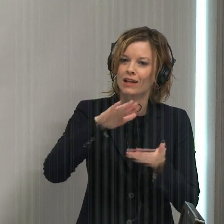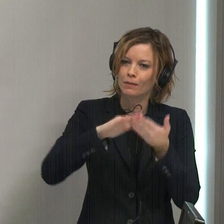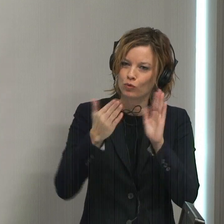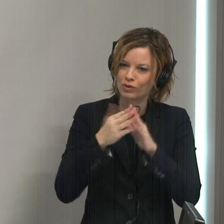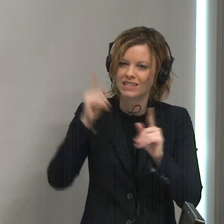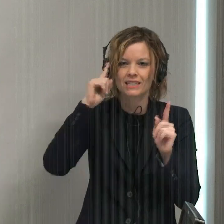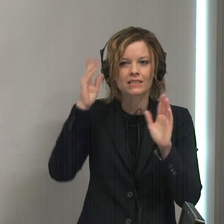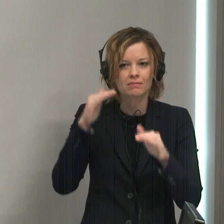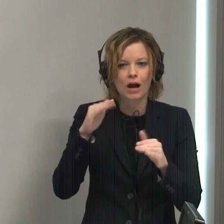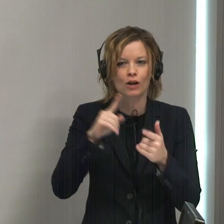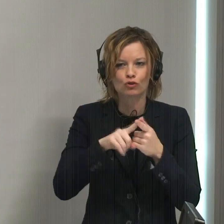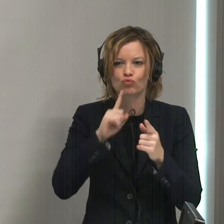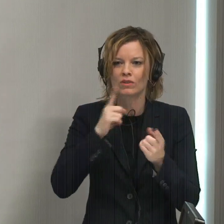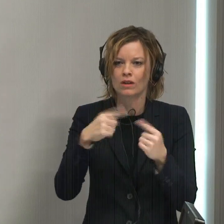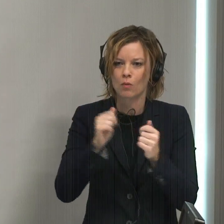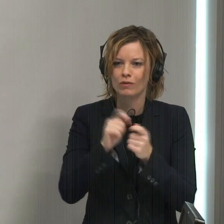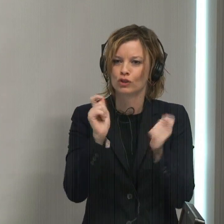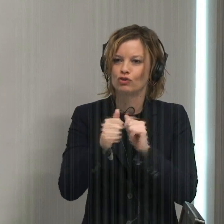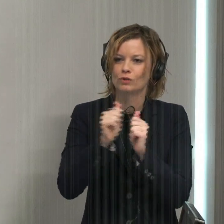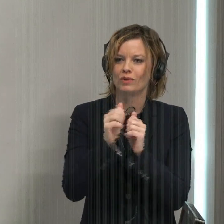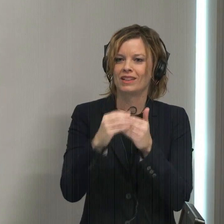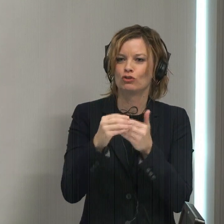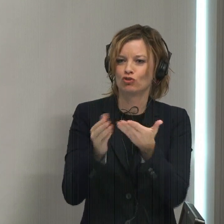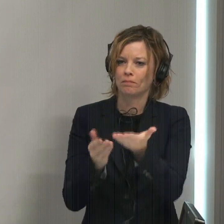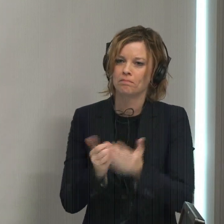expect to come with the change in leadership?